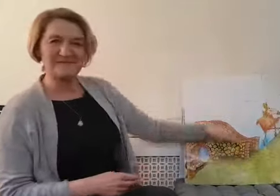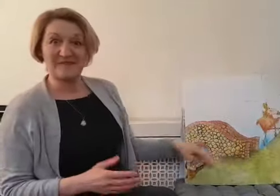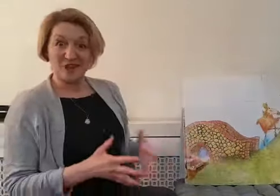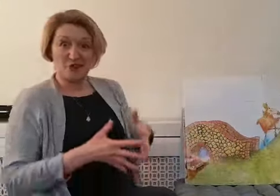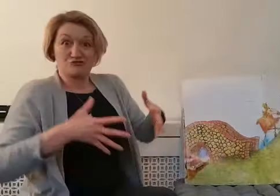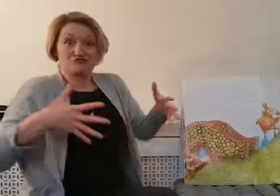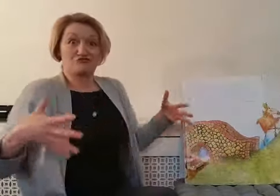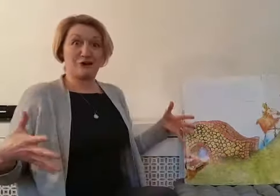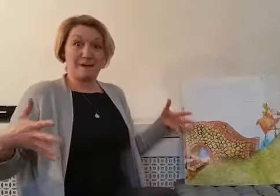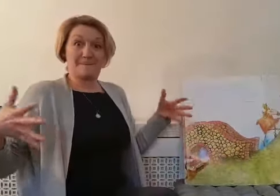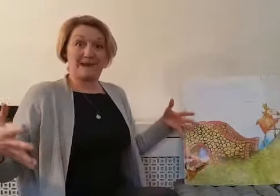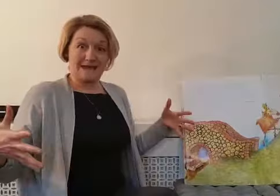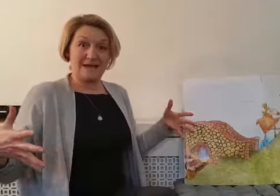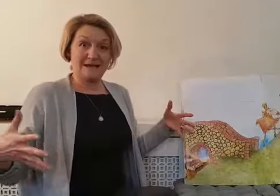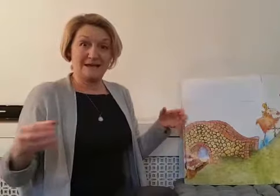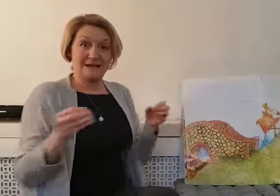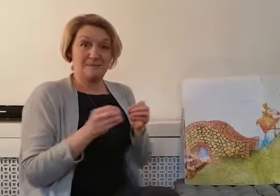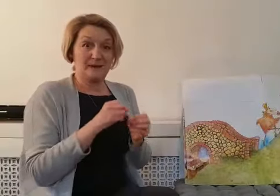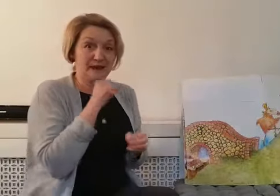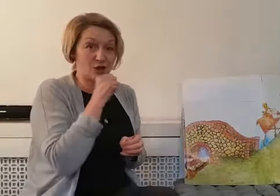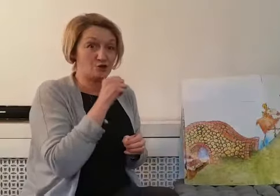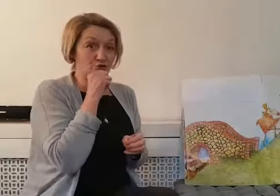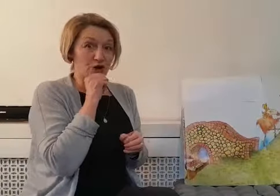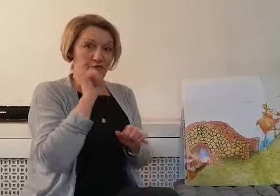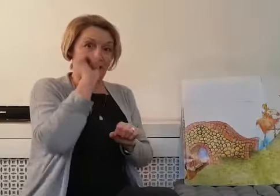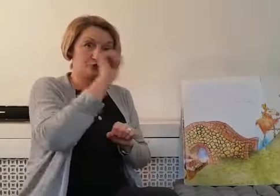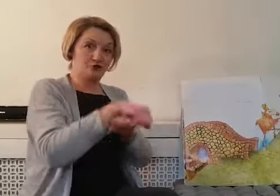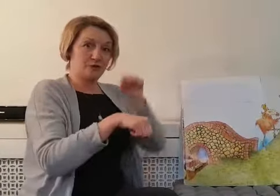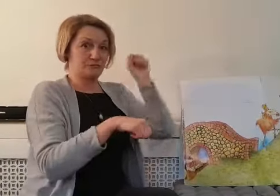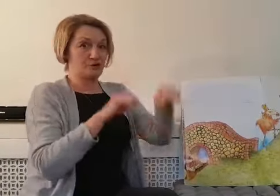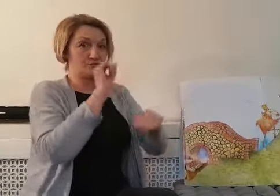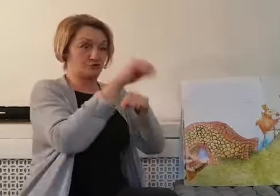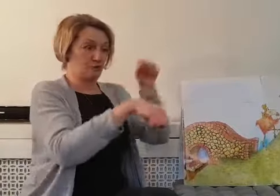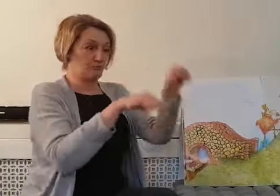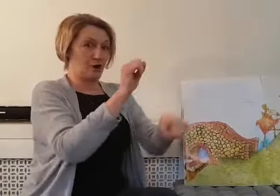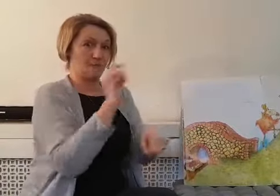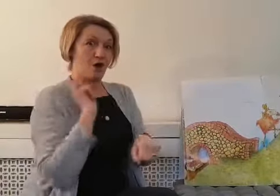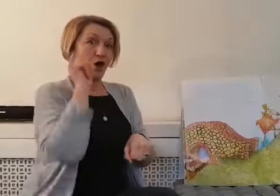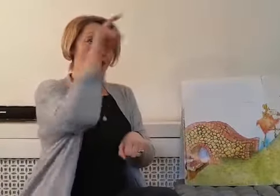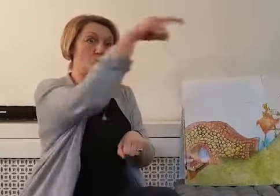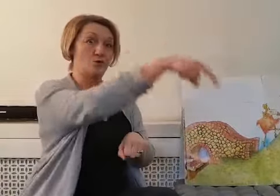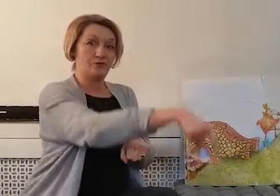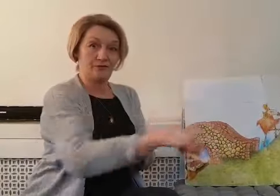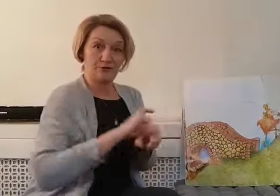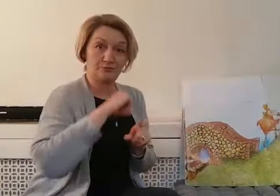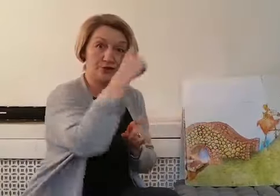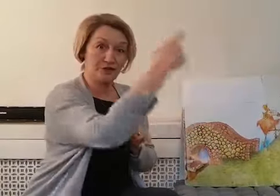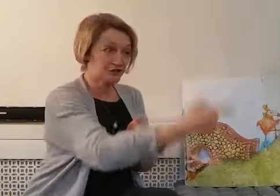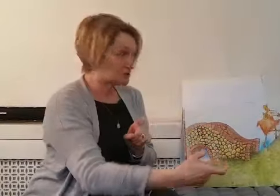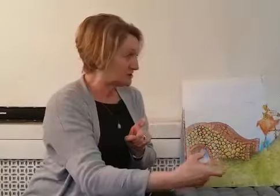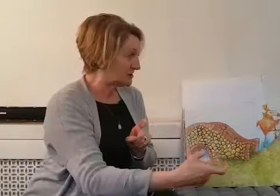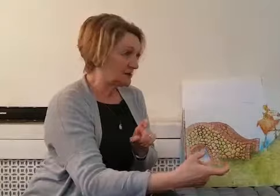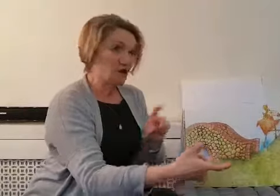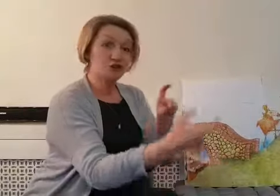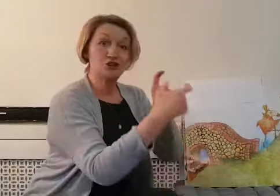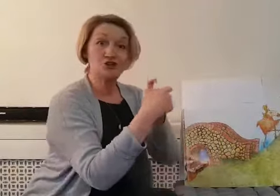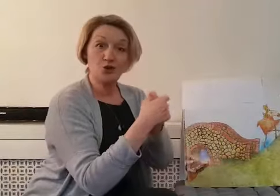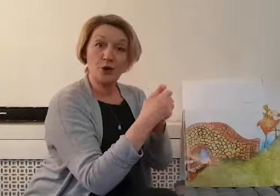And great big Billy Goat Gruff went trip-trip-trip-trap over the bridge to join